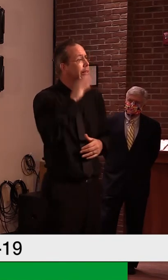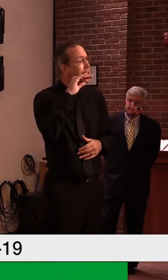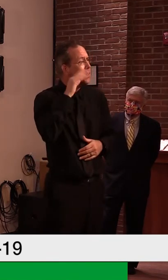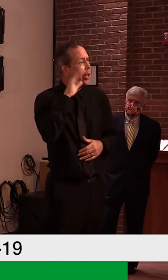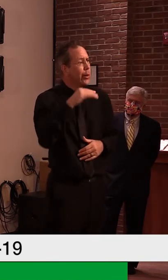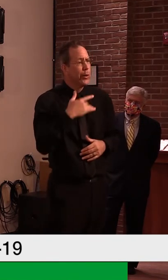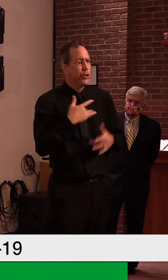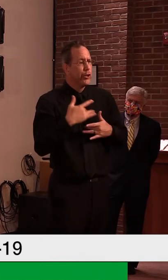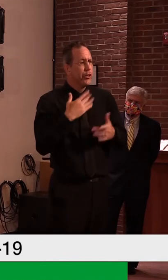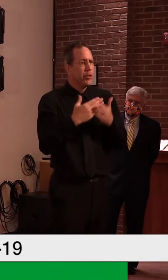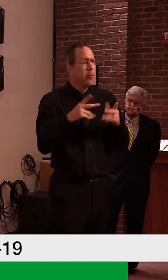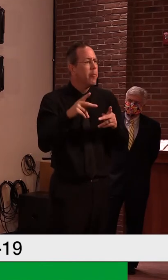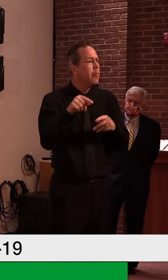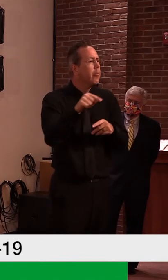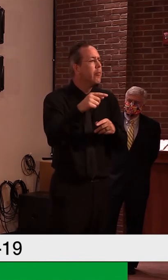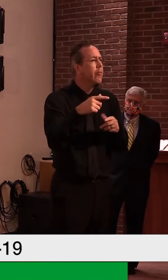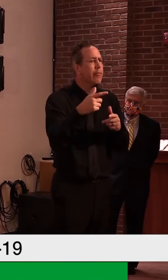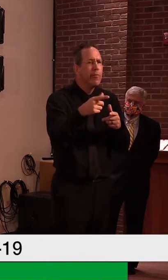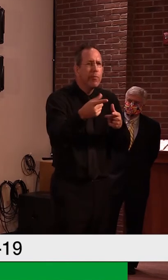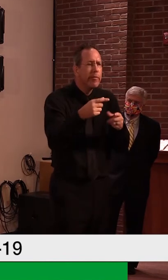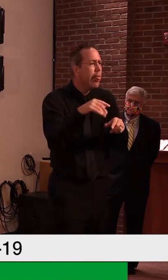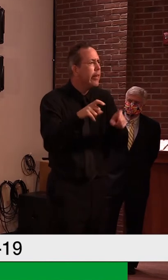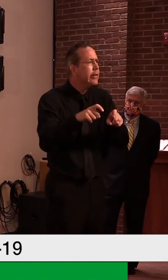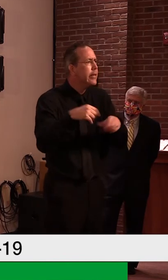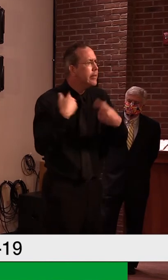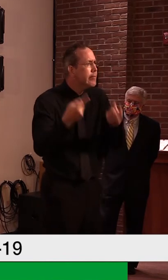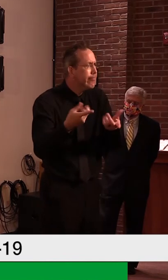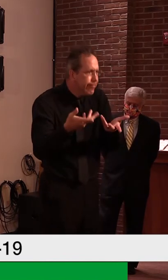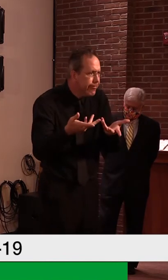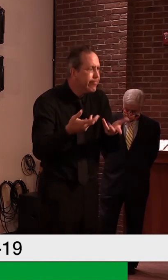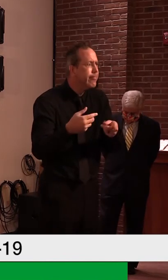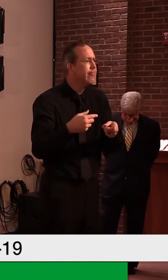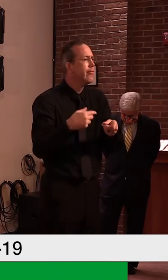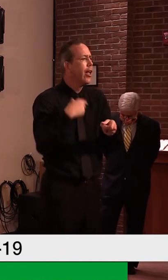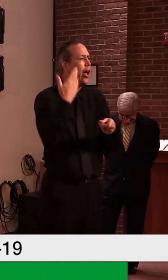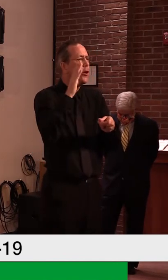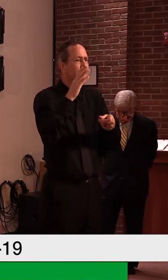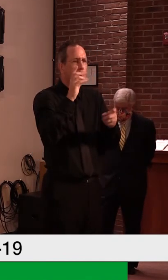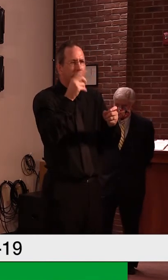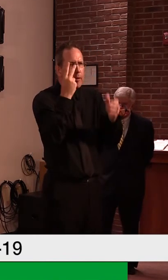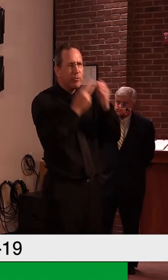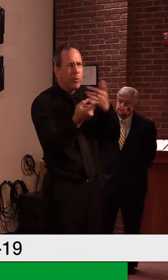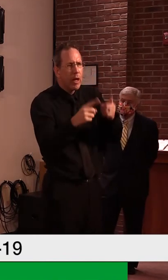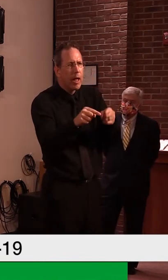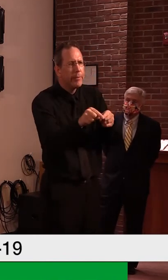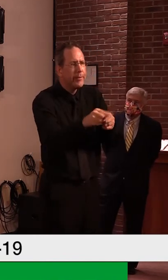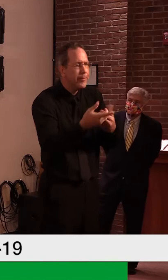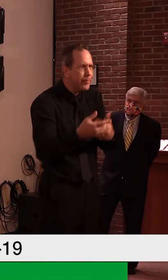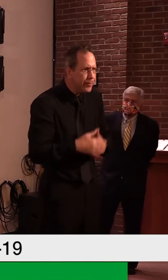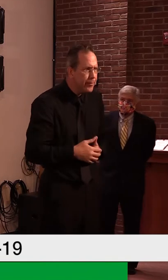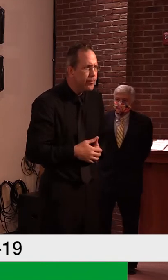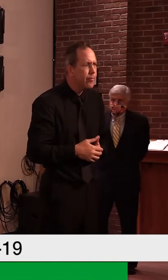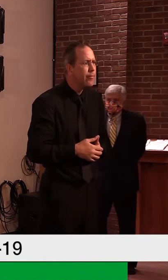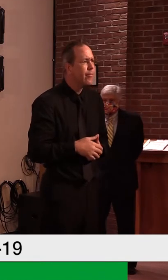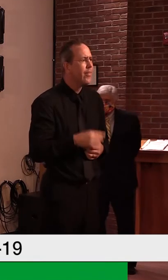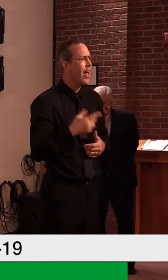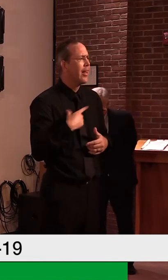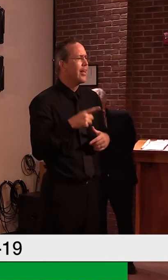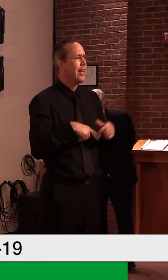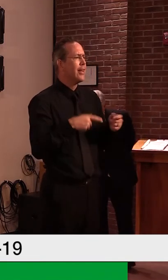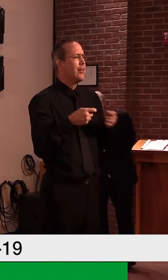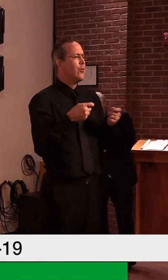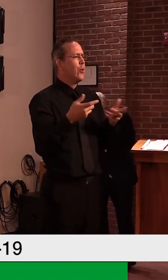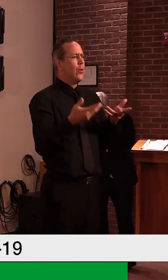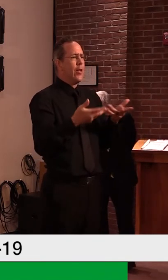you know, what I don't know. Uh, and, uh, because I, I obviously, we don't have, uh, control over the supplies on a national basis.